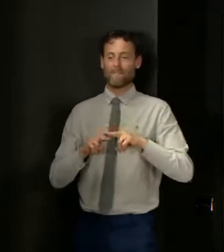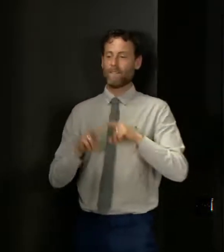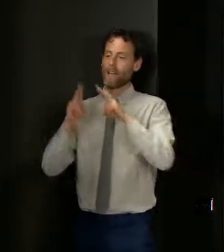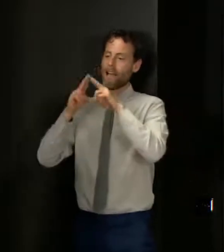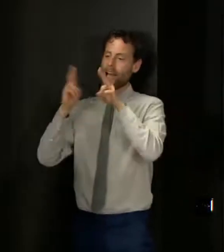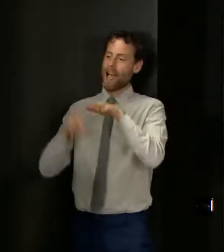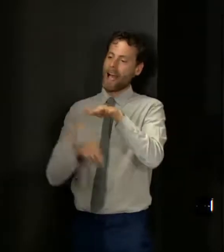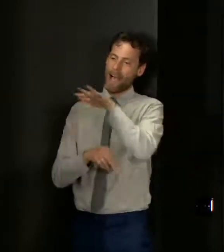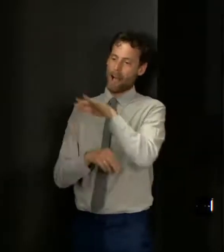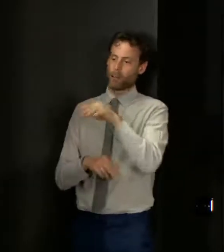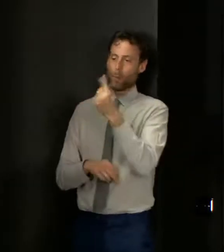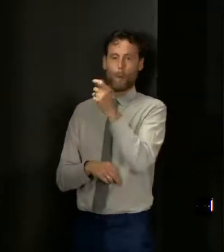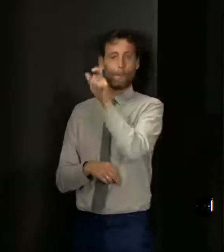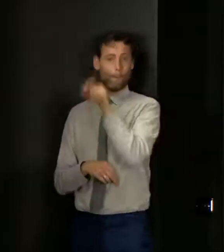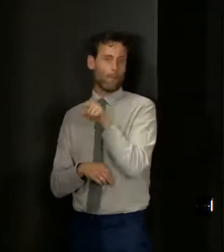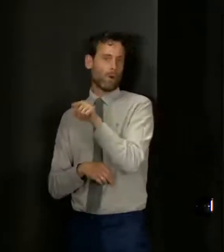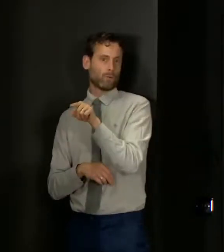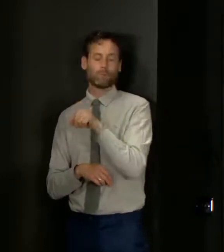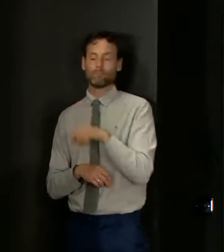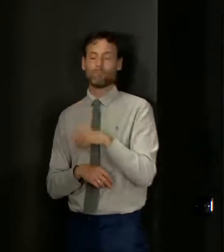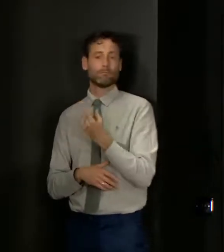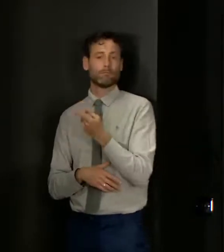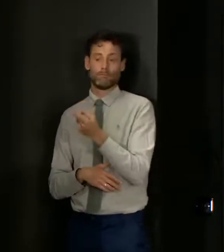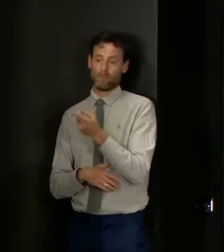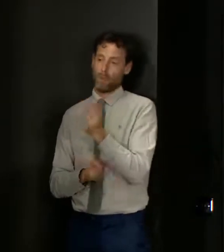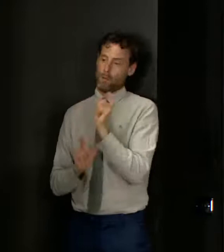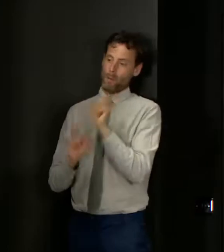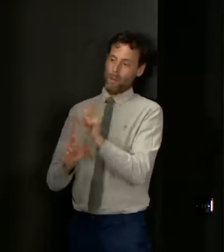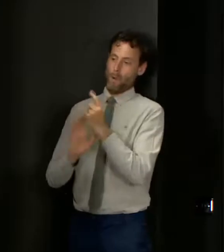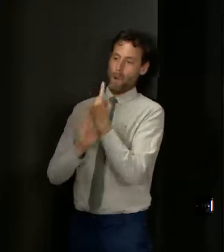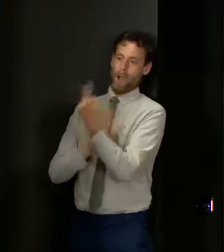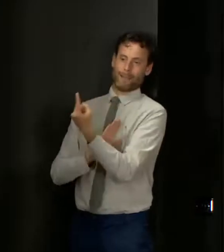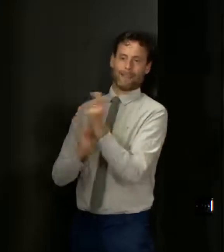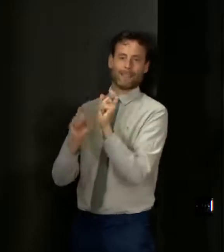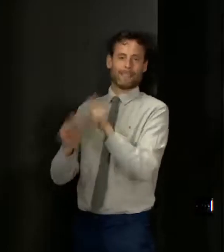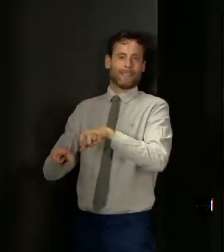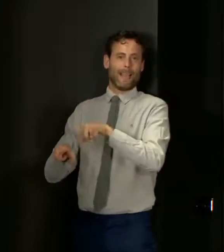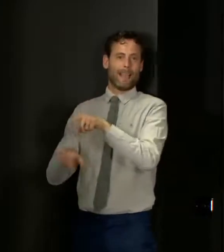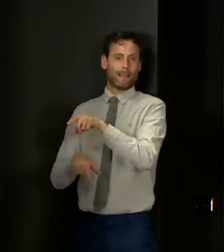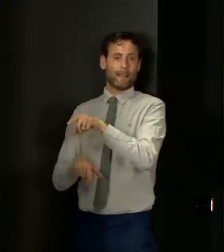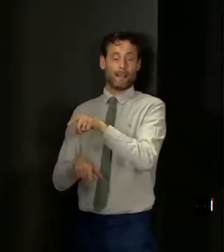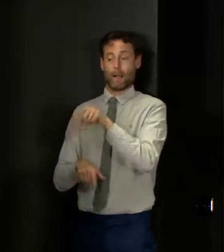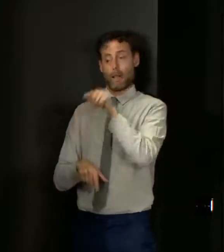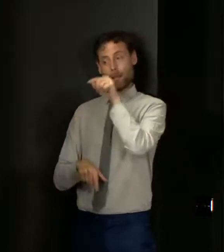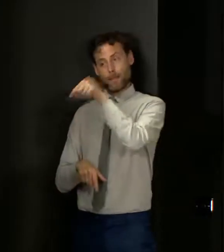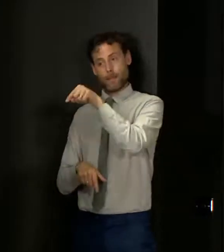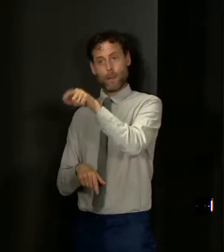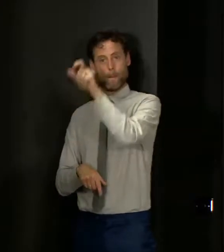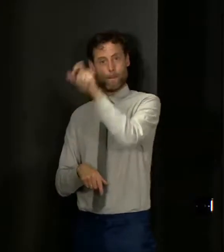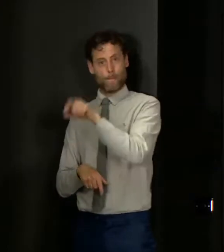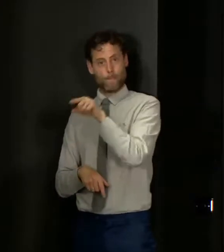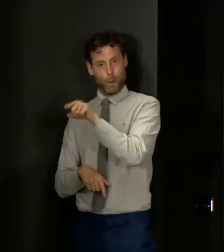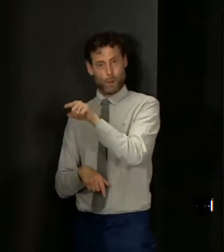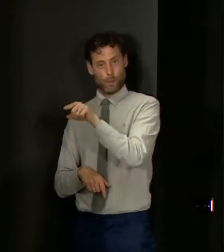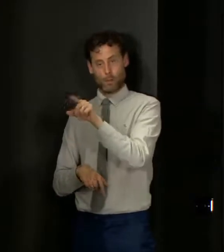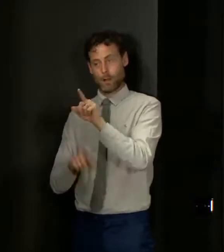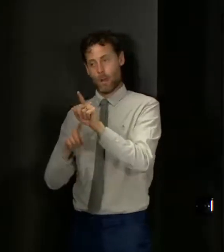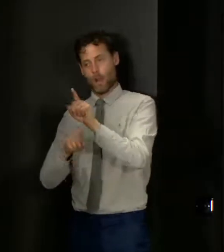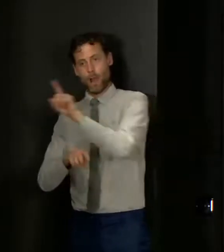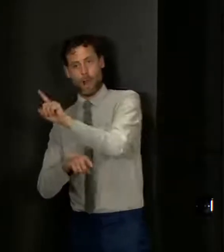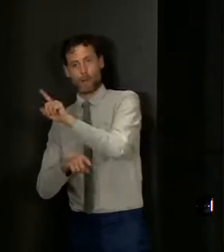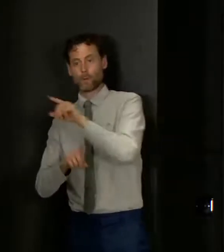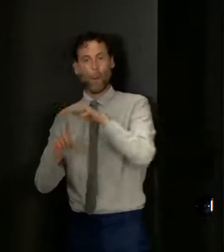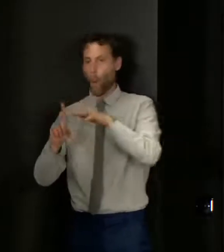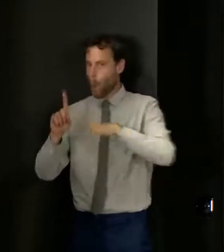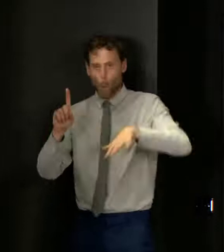household who has been advised to isolate, it's only the person who's been advised to isolate and not the